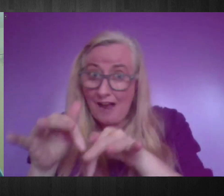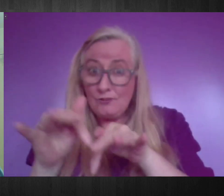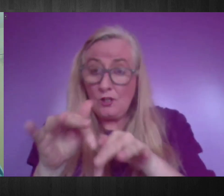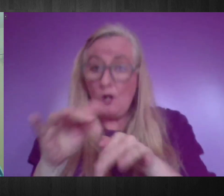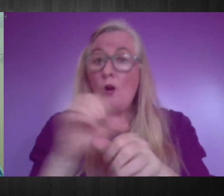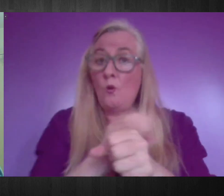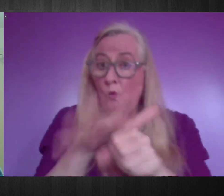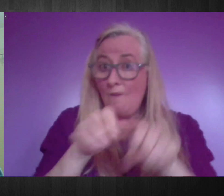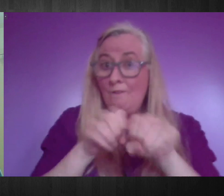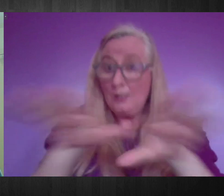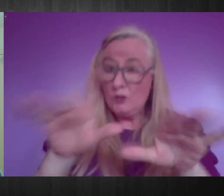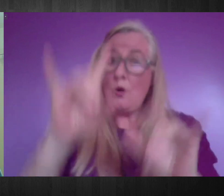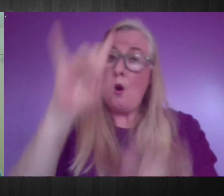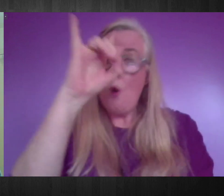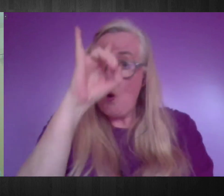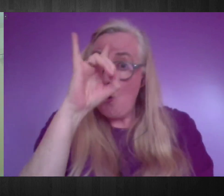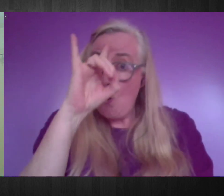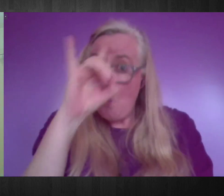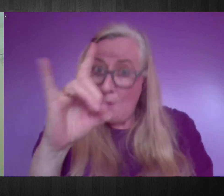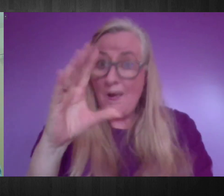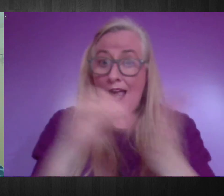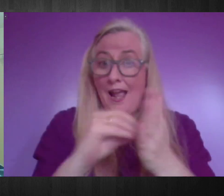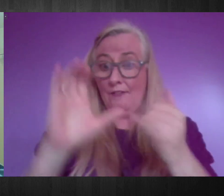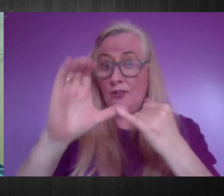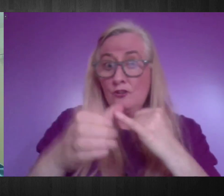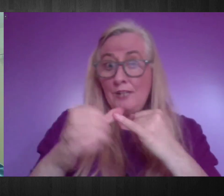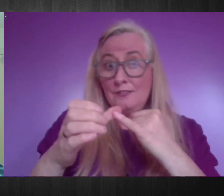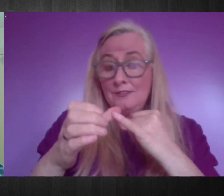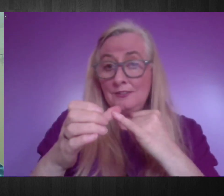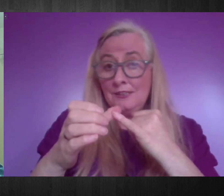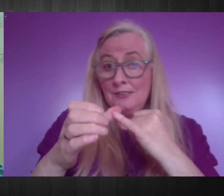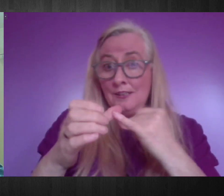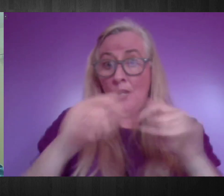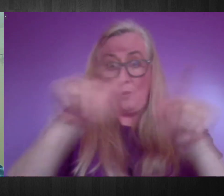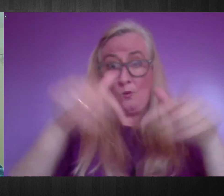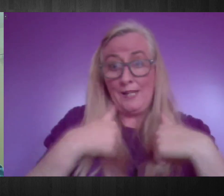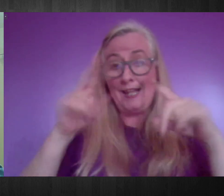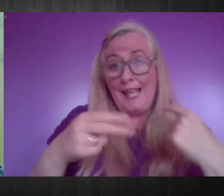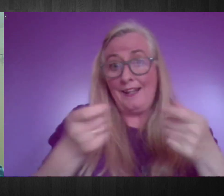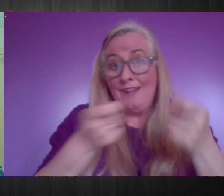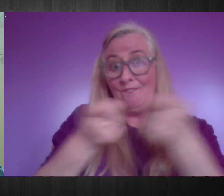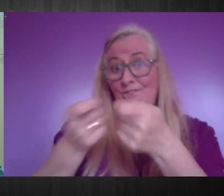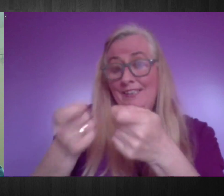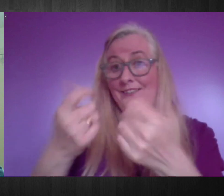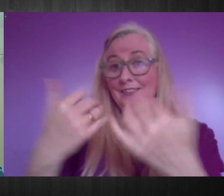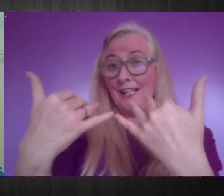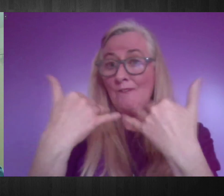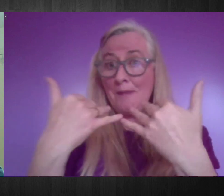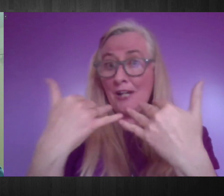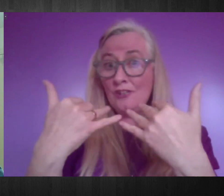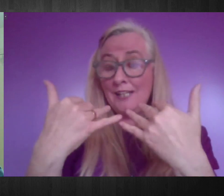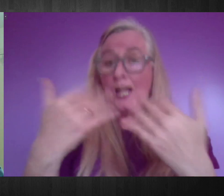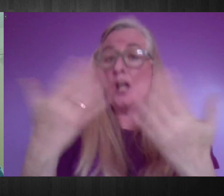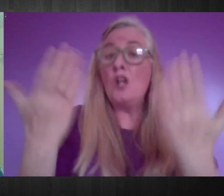hopefully opportunities as well to feed in and have evidence-based and real-life